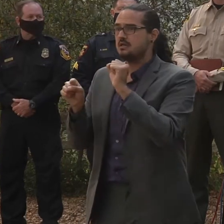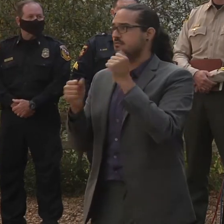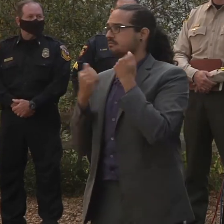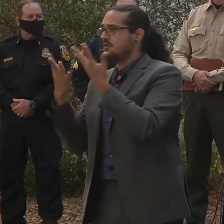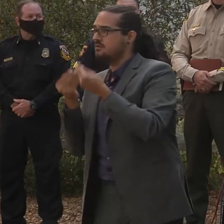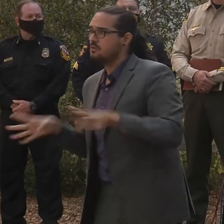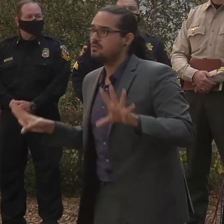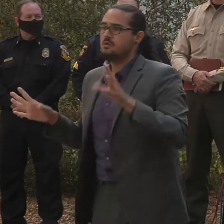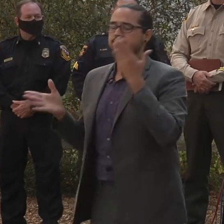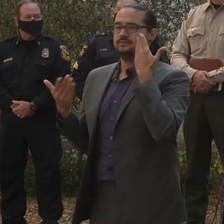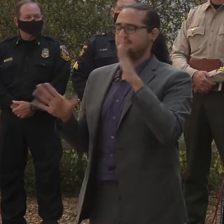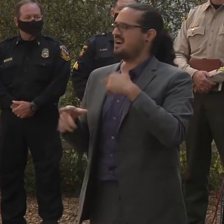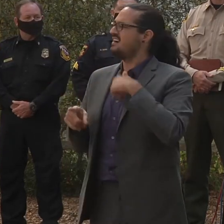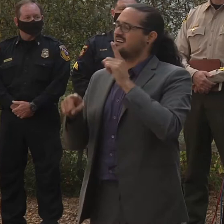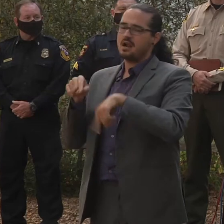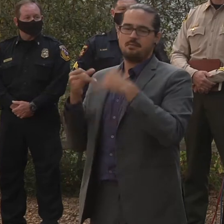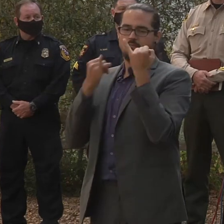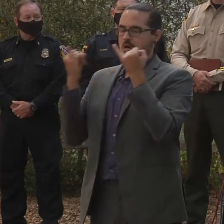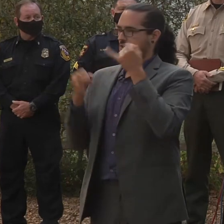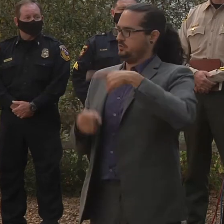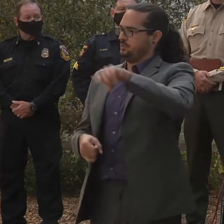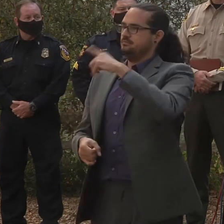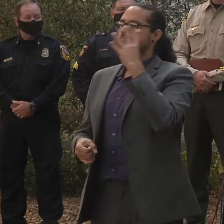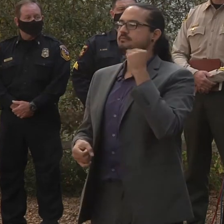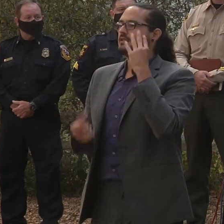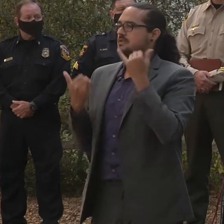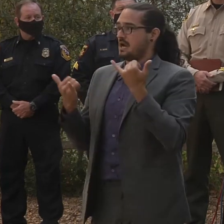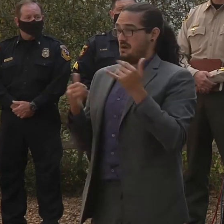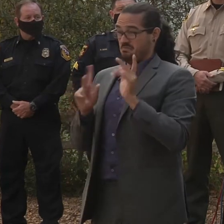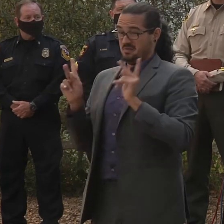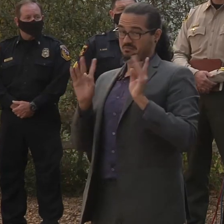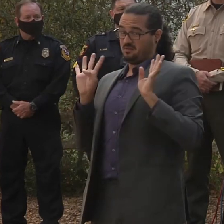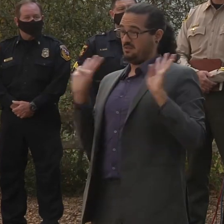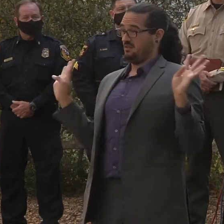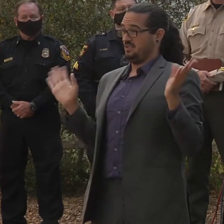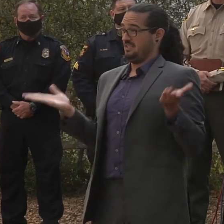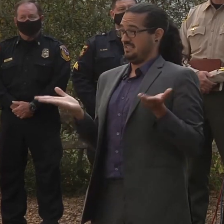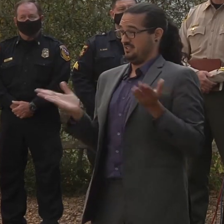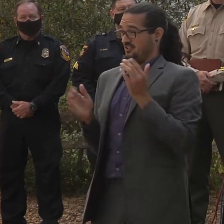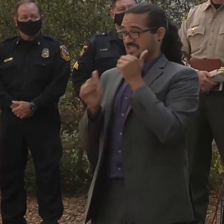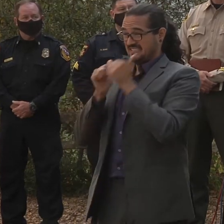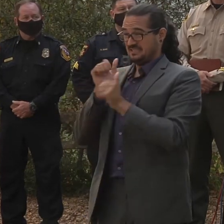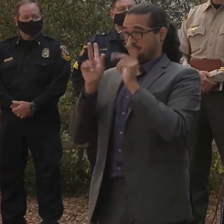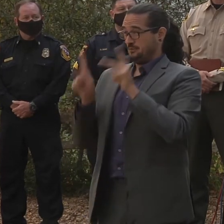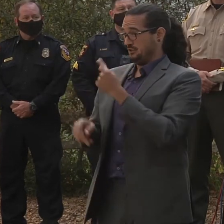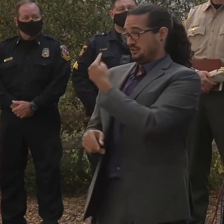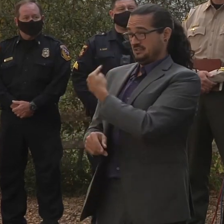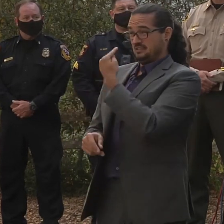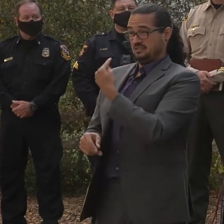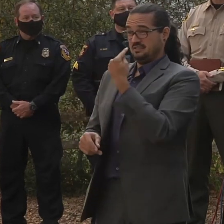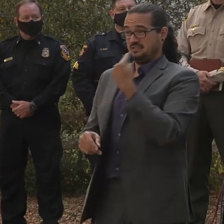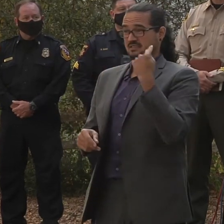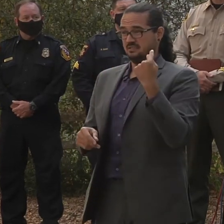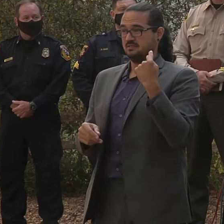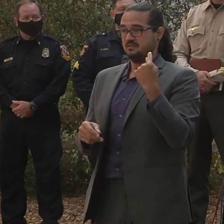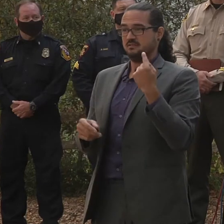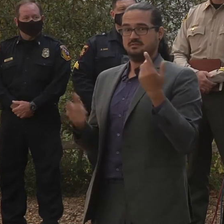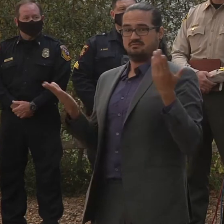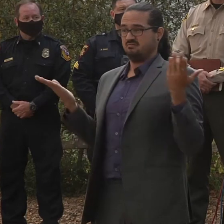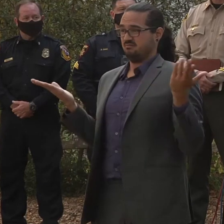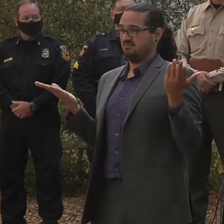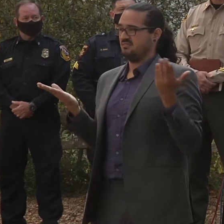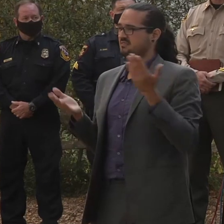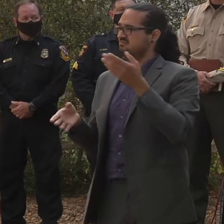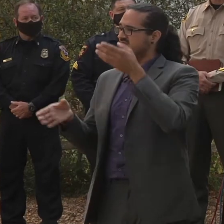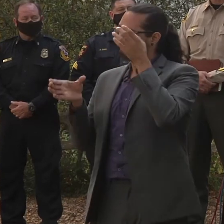that is part of this team that's standing in the back of me, those that are standing in front of me, they know what it is. They